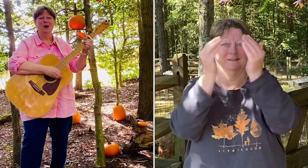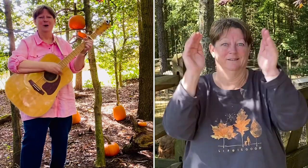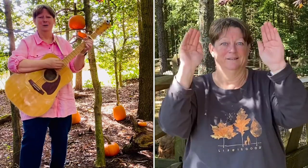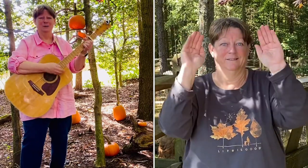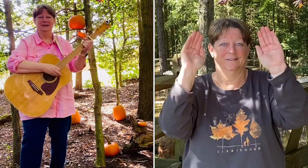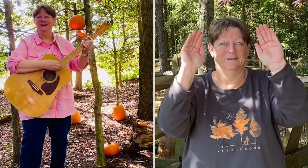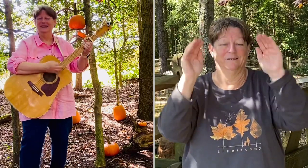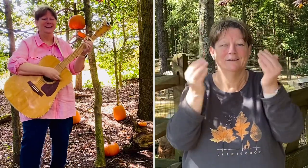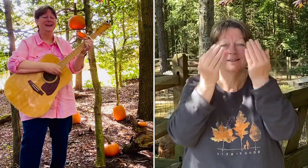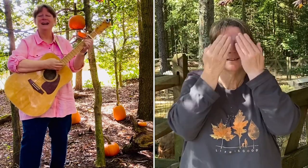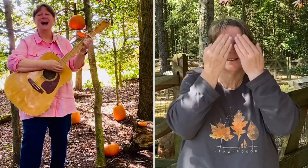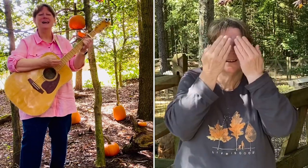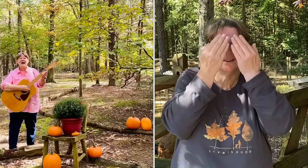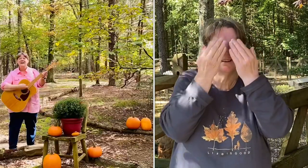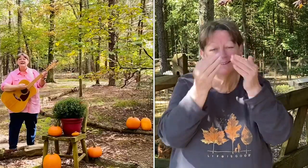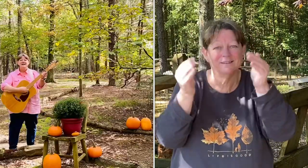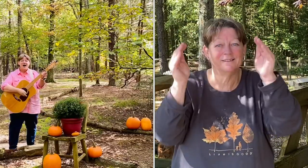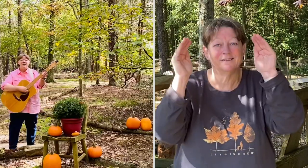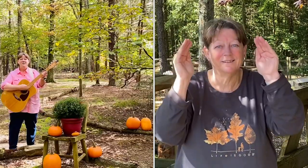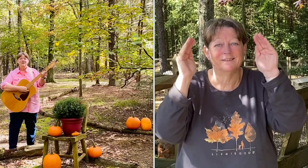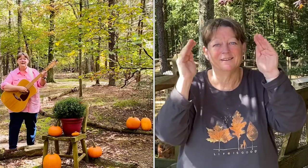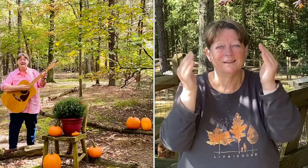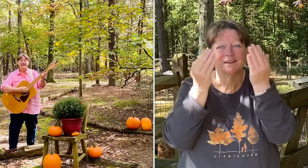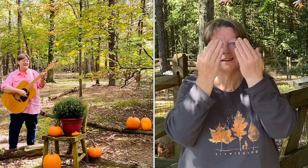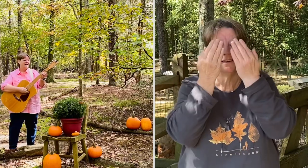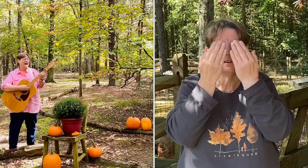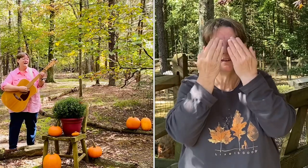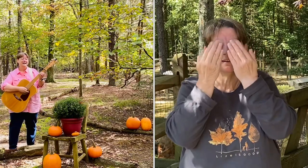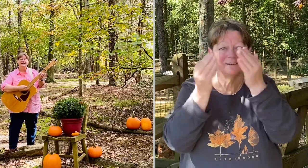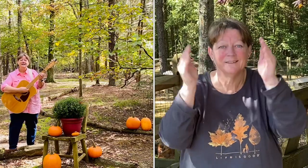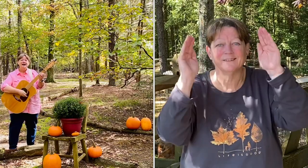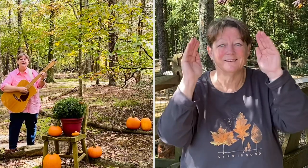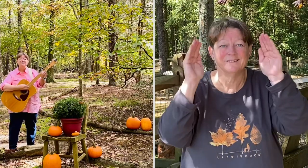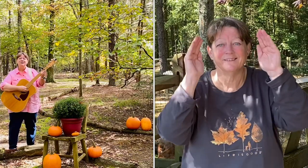halloween